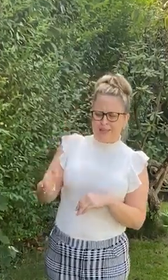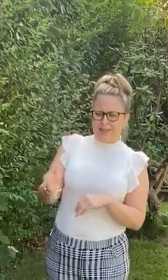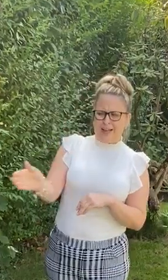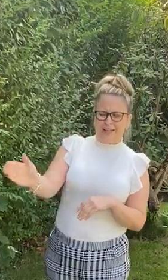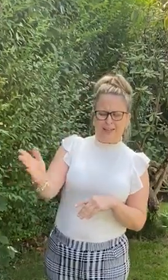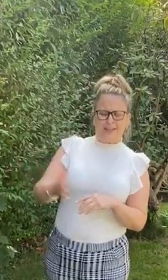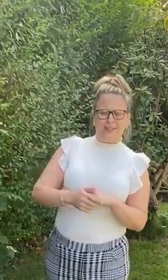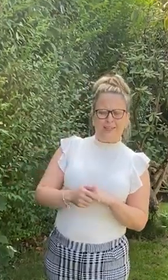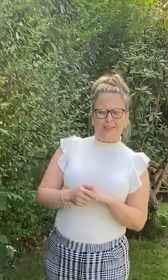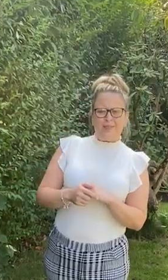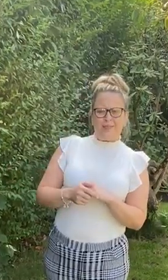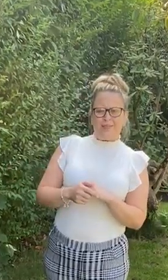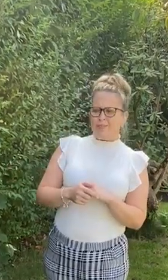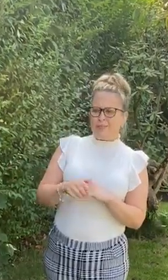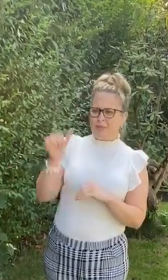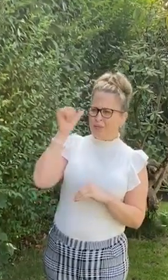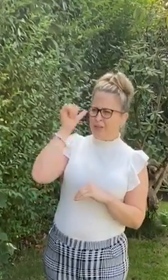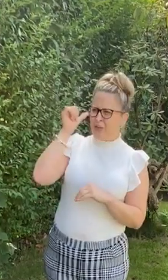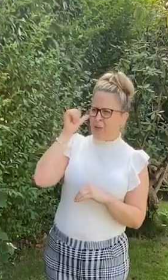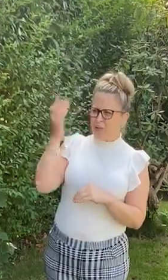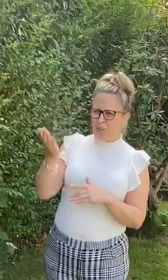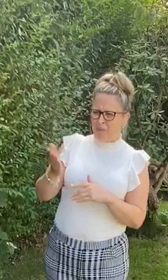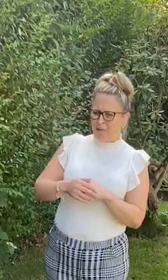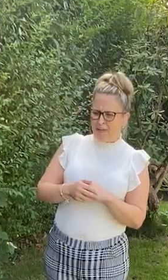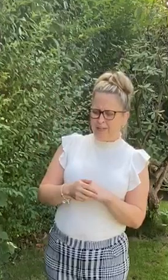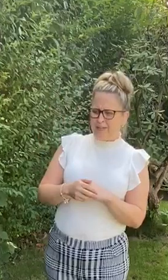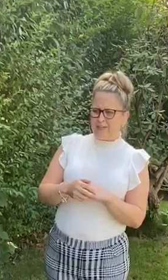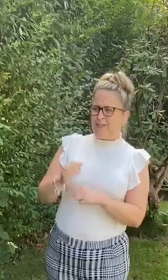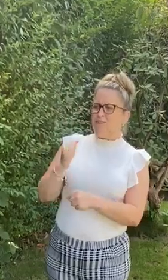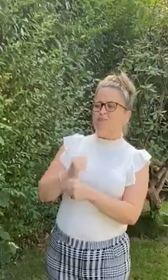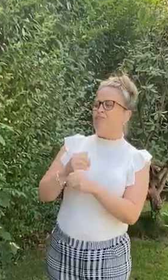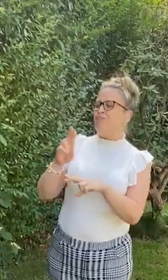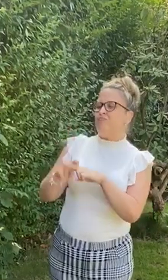Doesn't he know? There's no such thing as a Gruffalo.